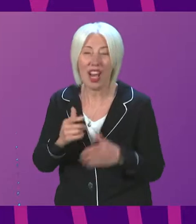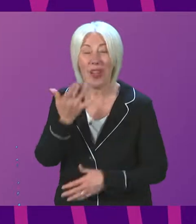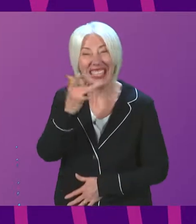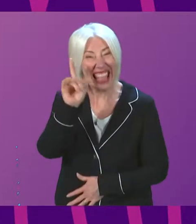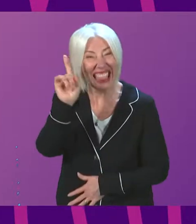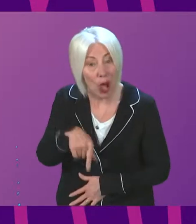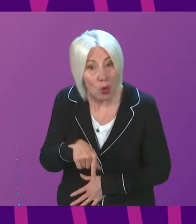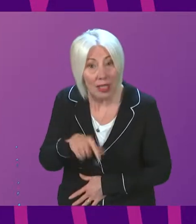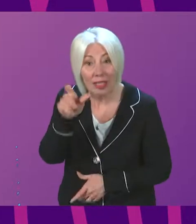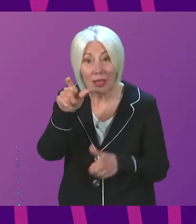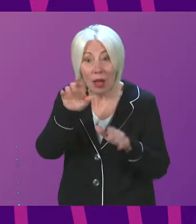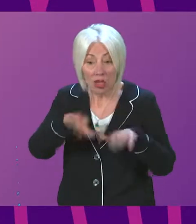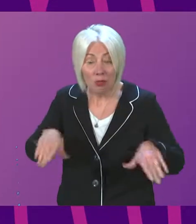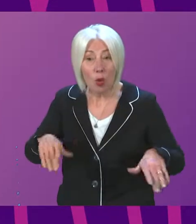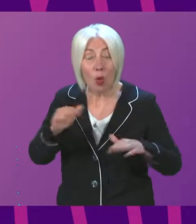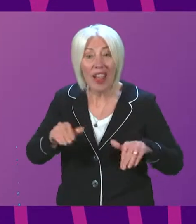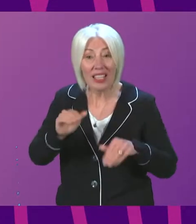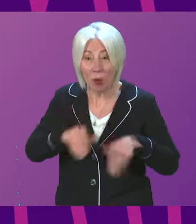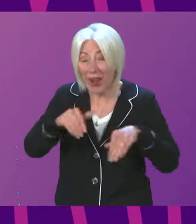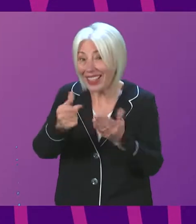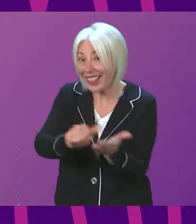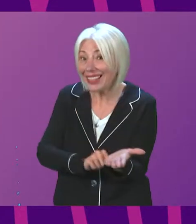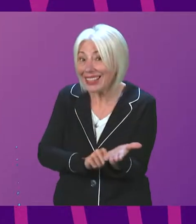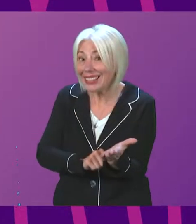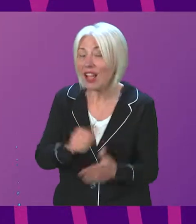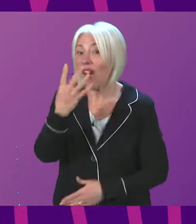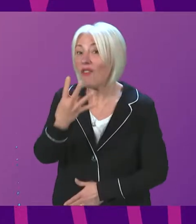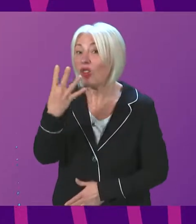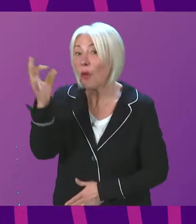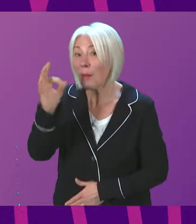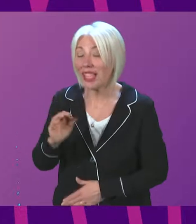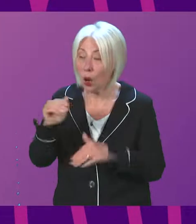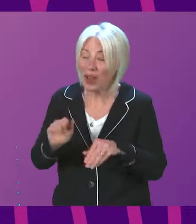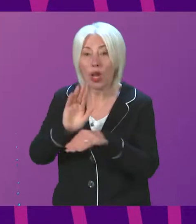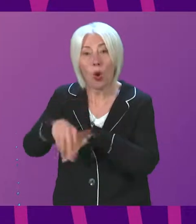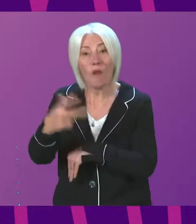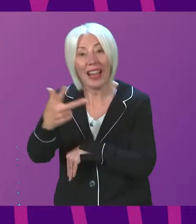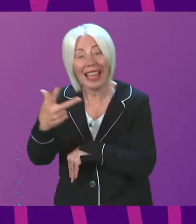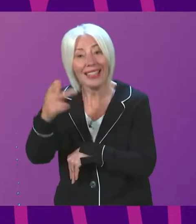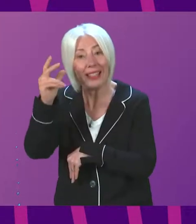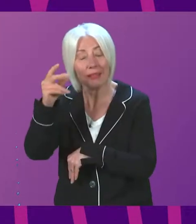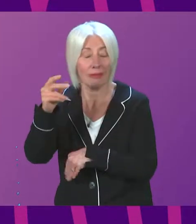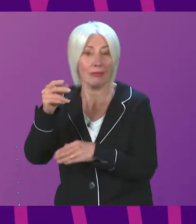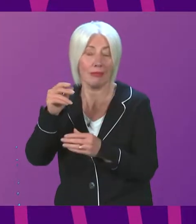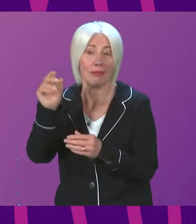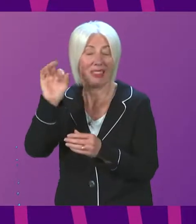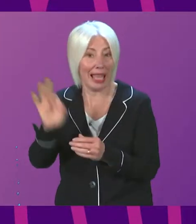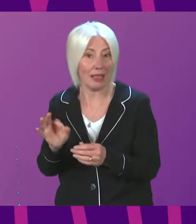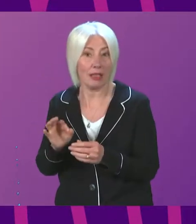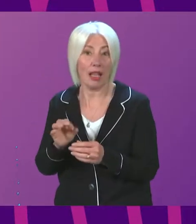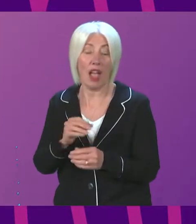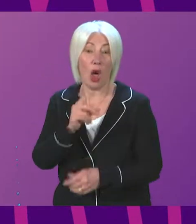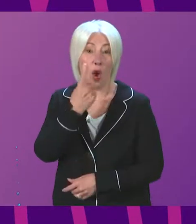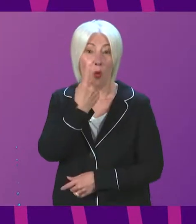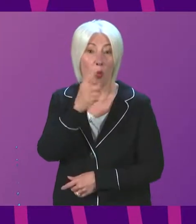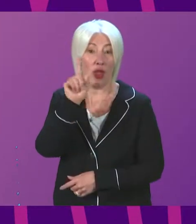,000 on a waiting list, 44% waiting over 18 weeks, and over 1,300 waiting over a year.